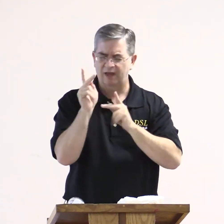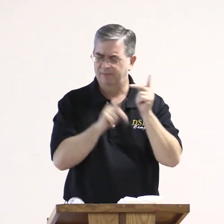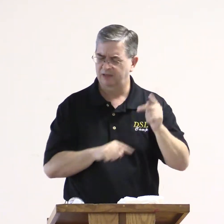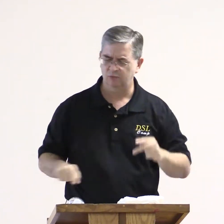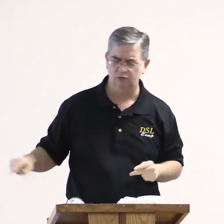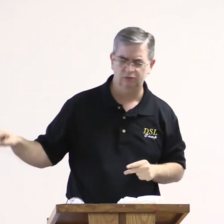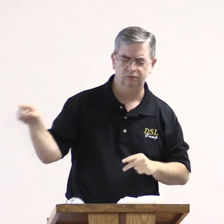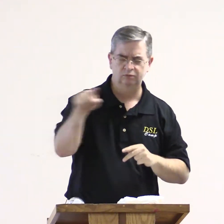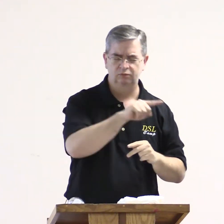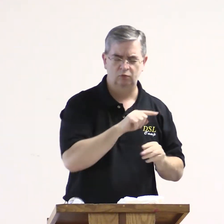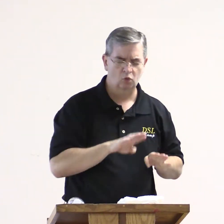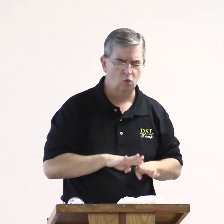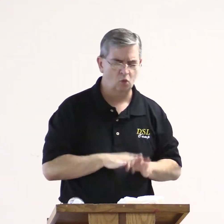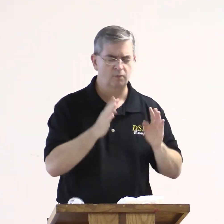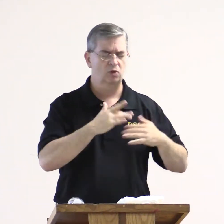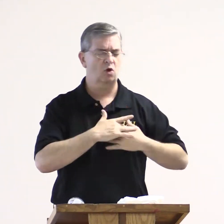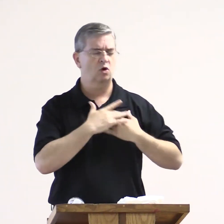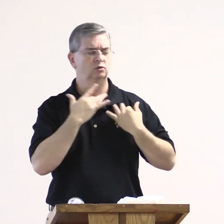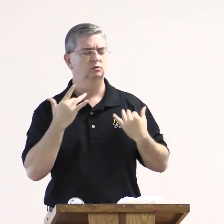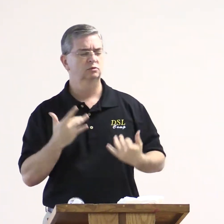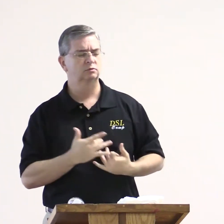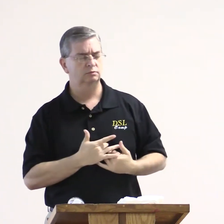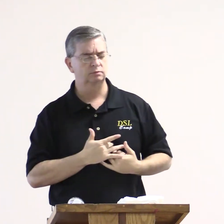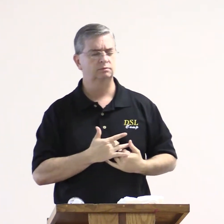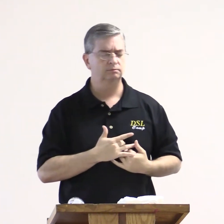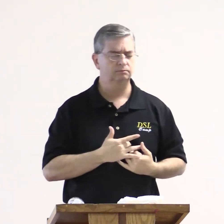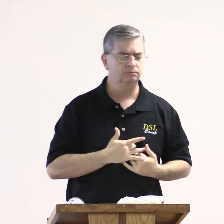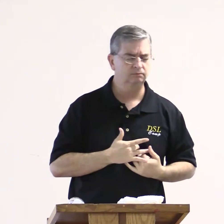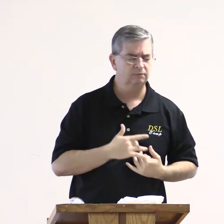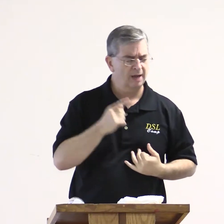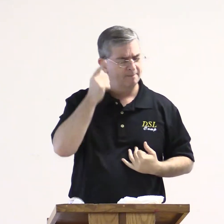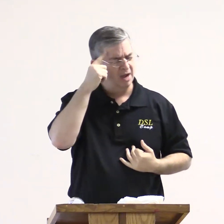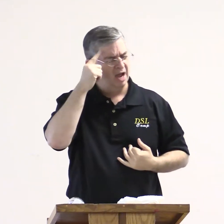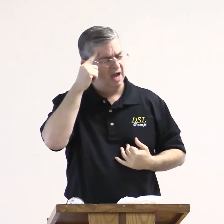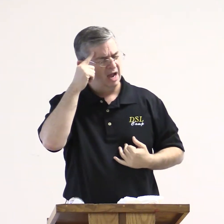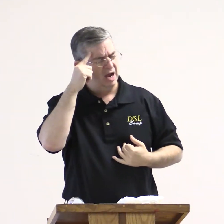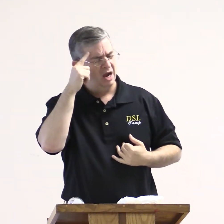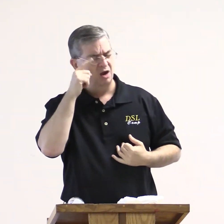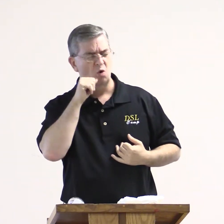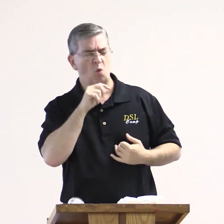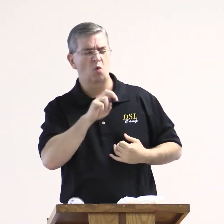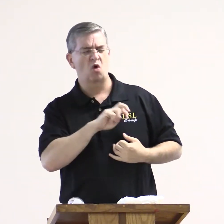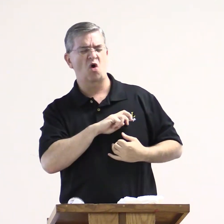We pray for everybody here. To open their hearts and their minds.